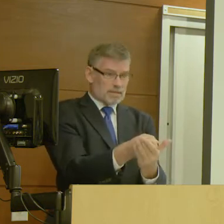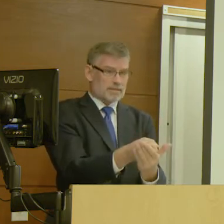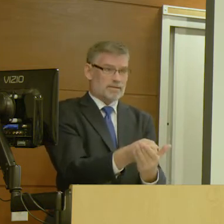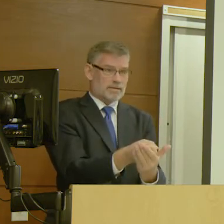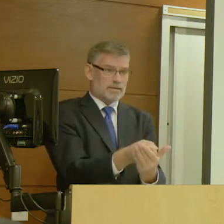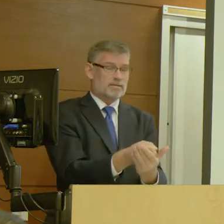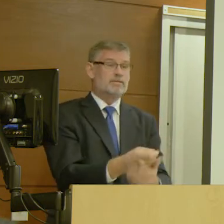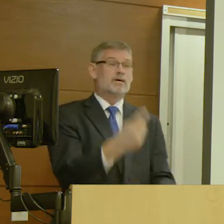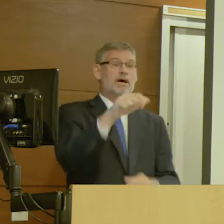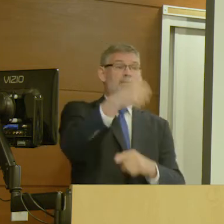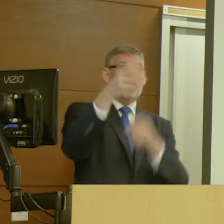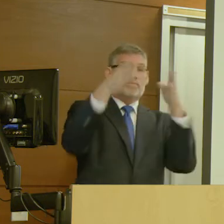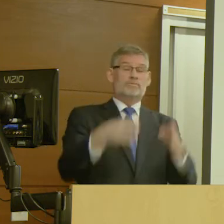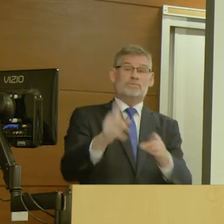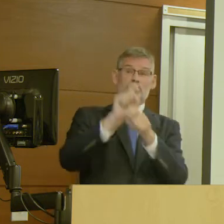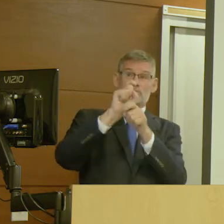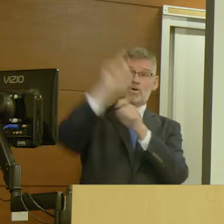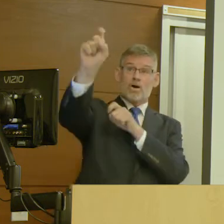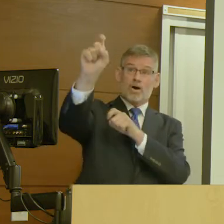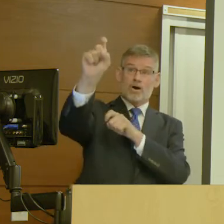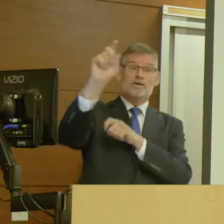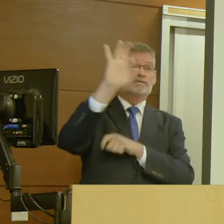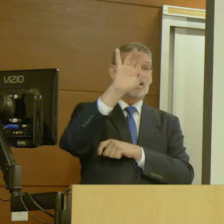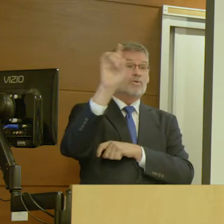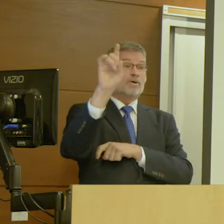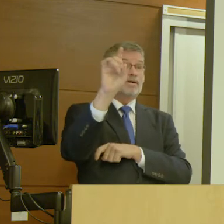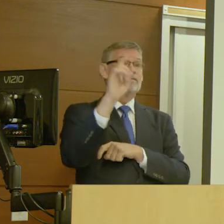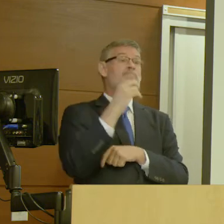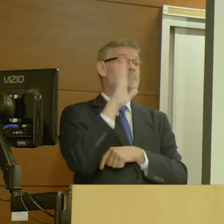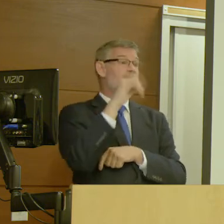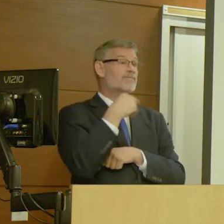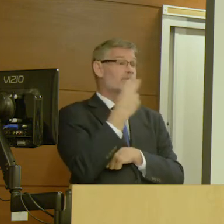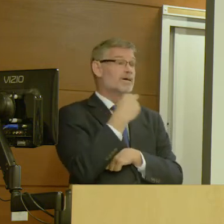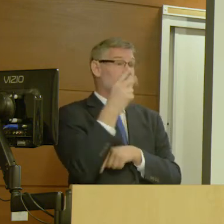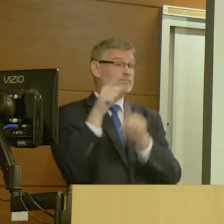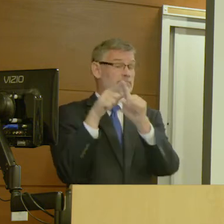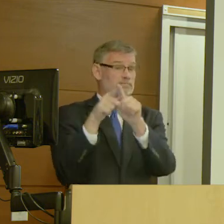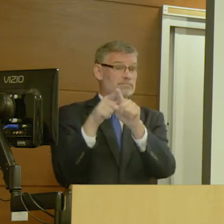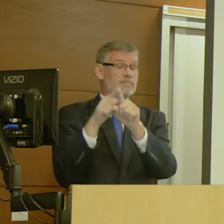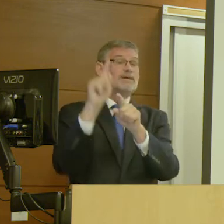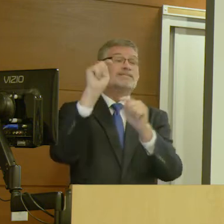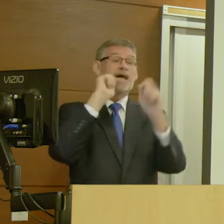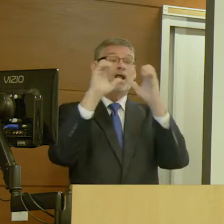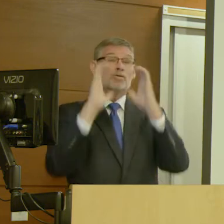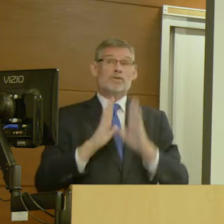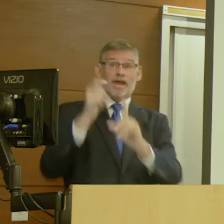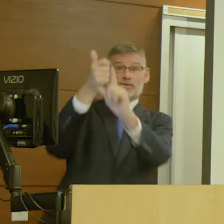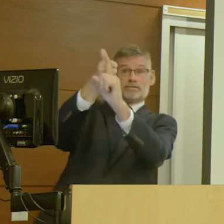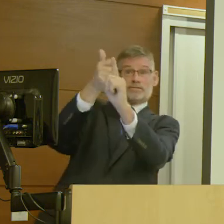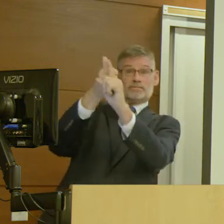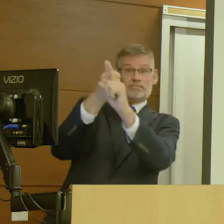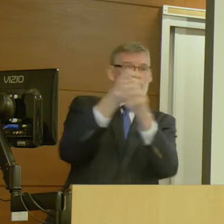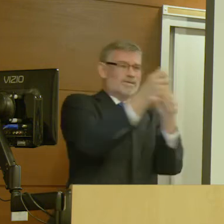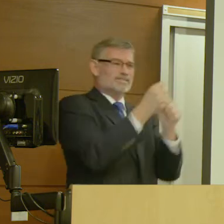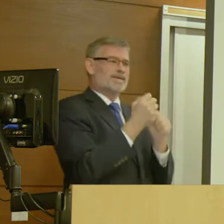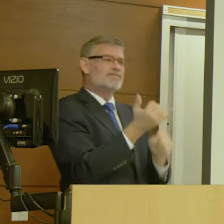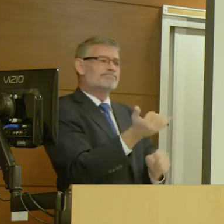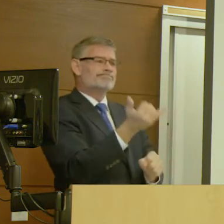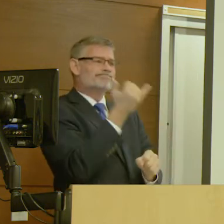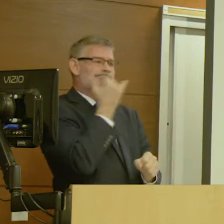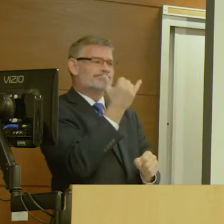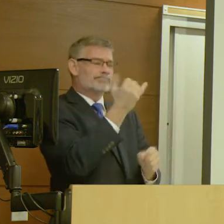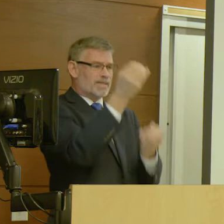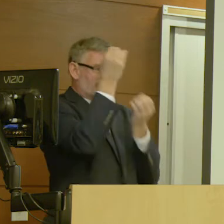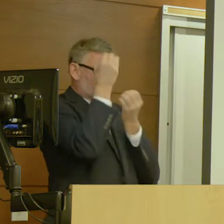fainted, passed out, and hit it on the sidewalk. Another person called 911 by